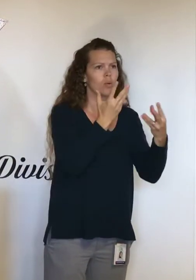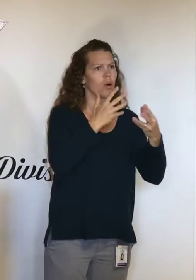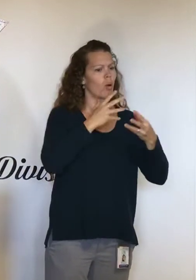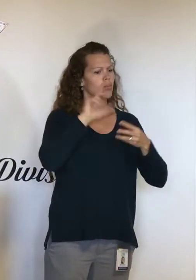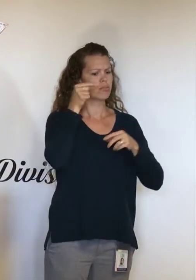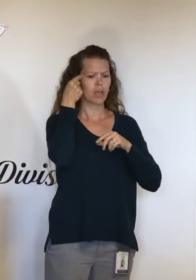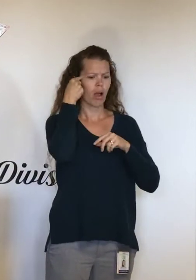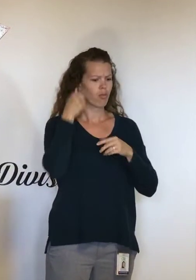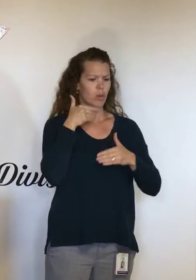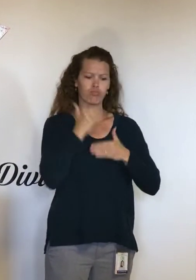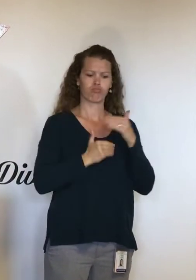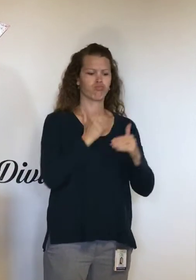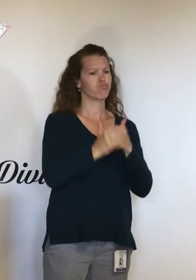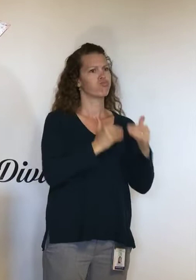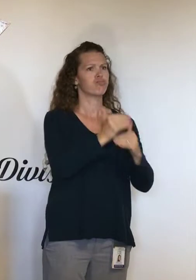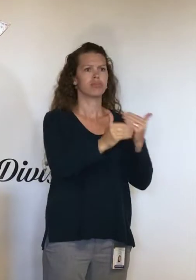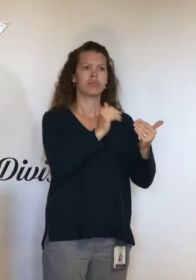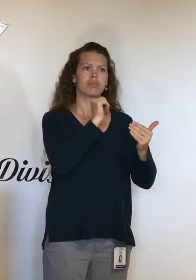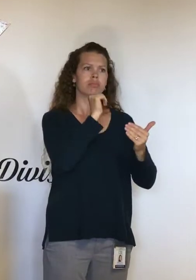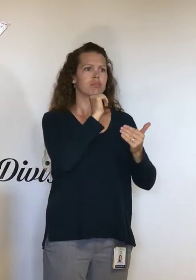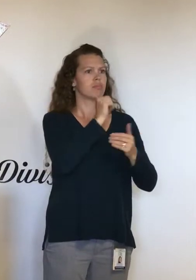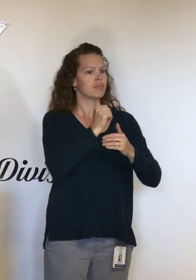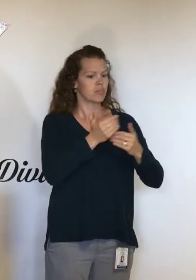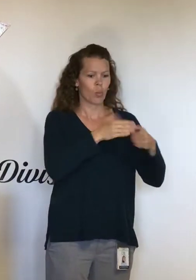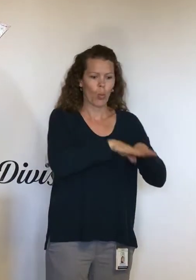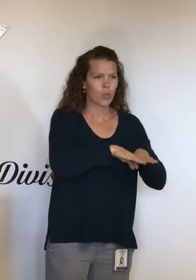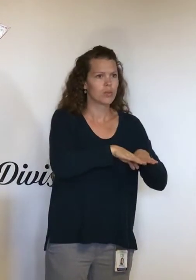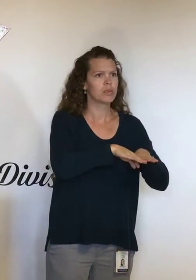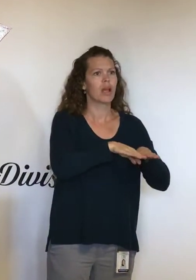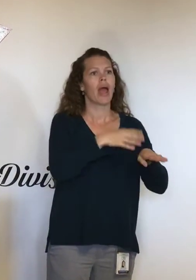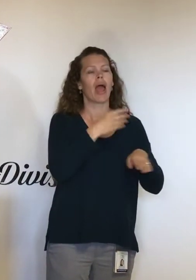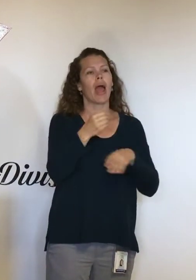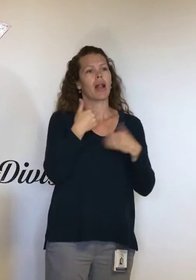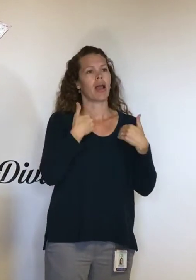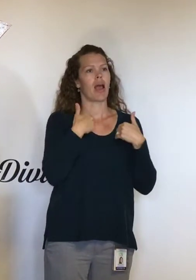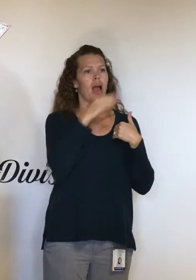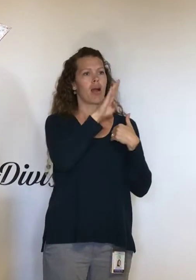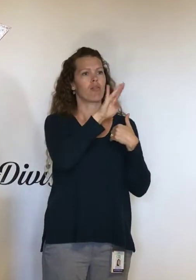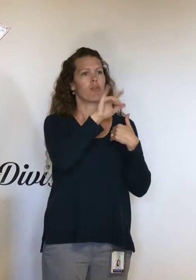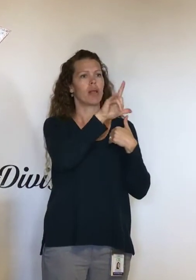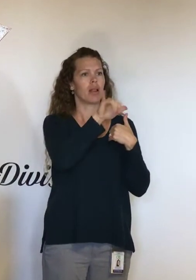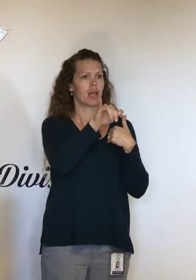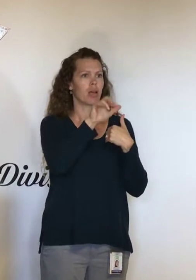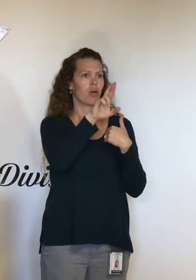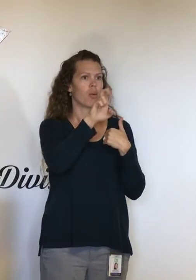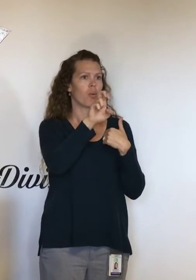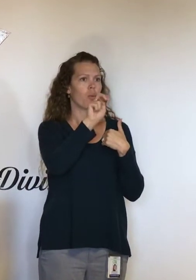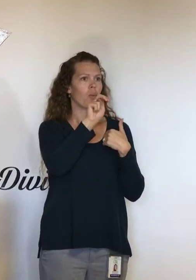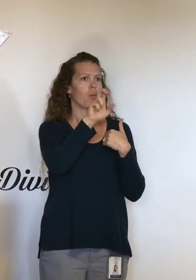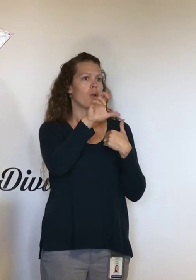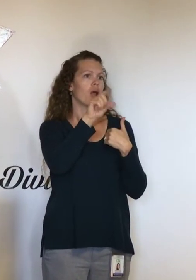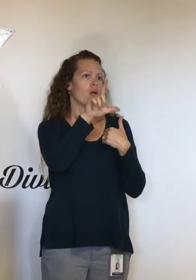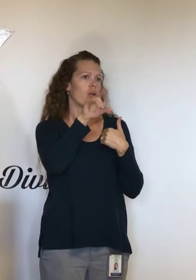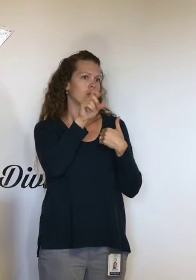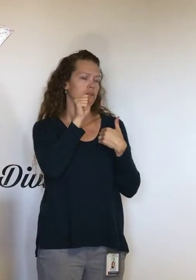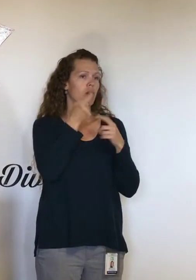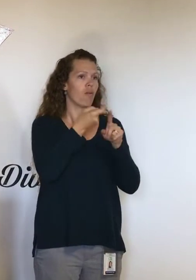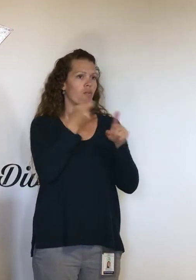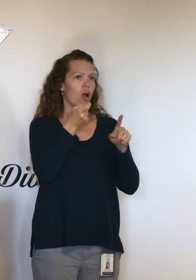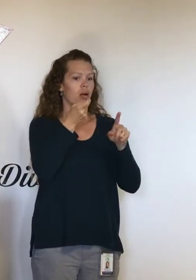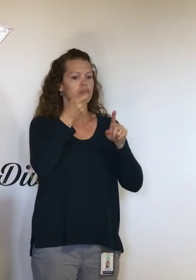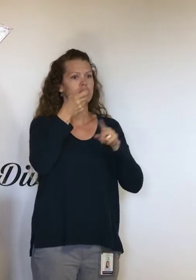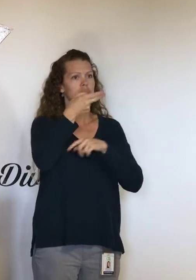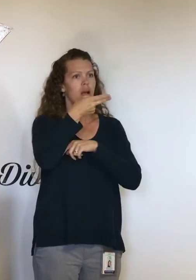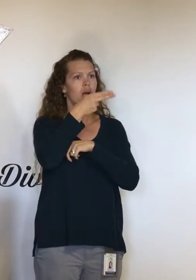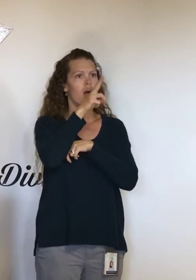despite the power outage. And we also have Billy Reynolds from Public Bay Fire. We'll talk about the public safety aspects of things. If you have any questions about that,